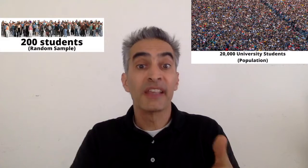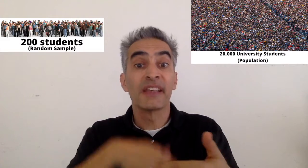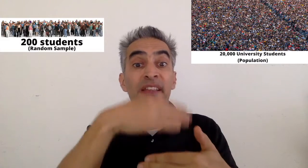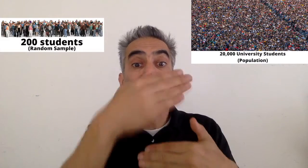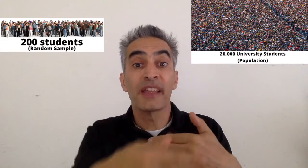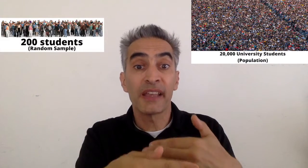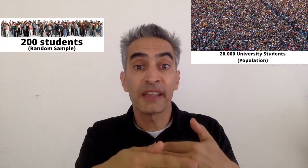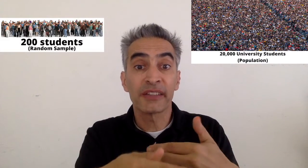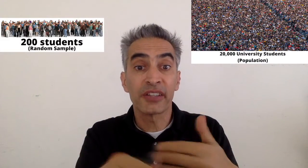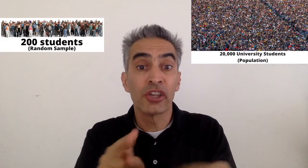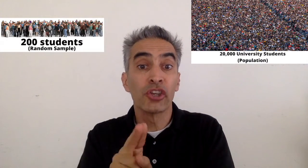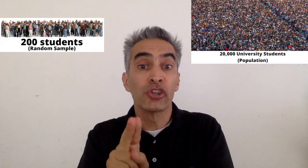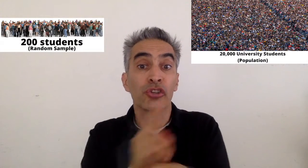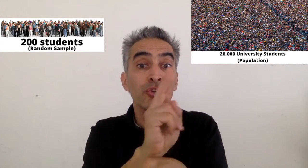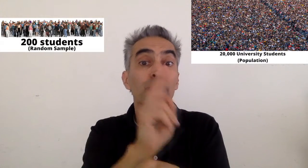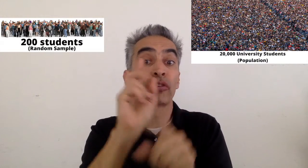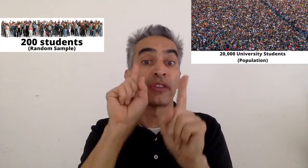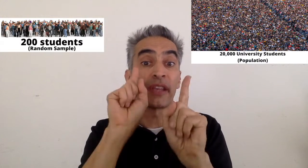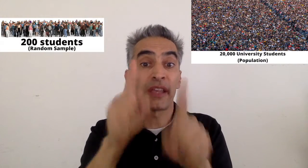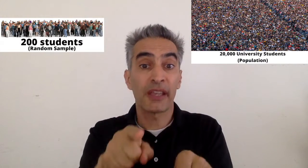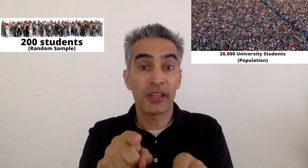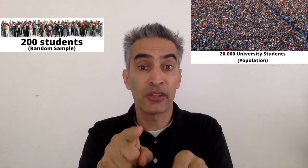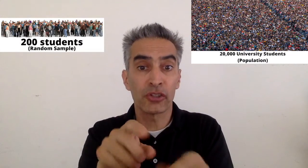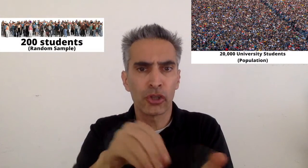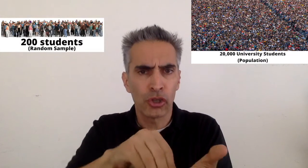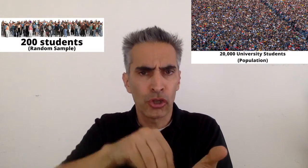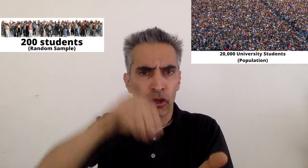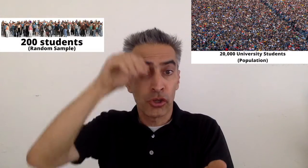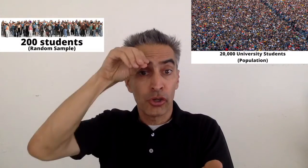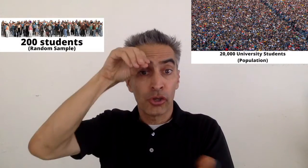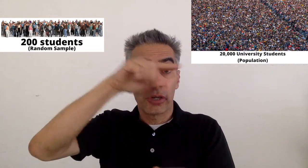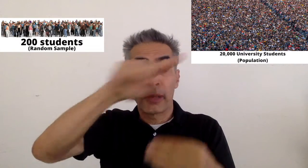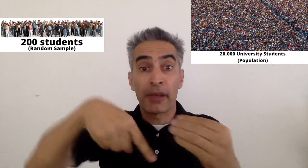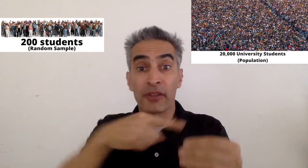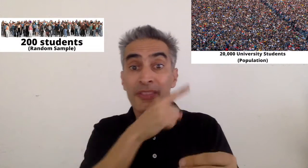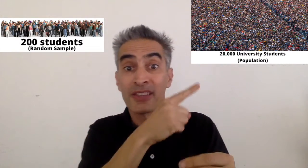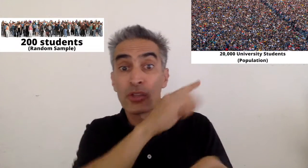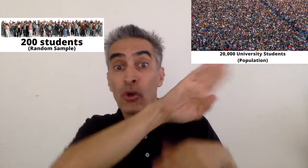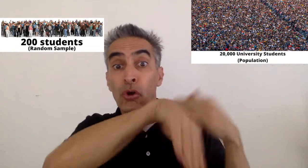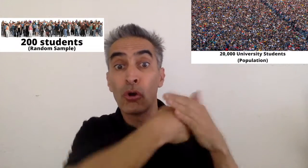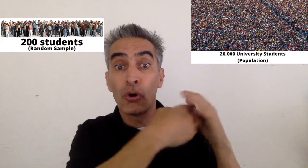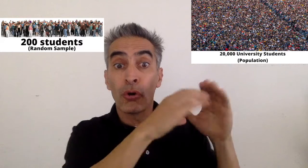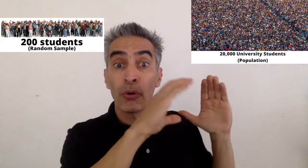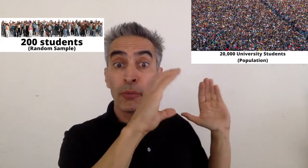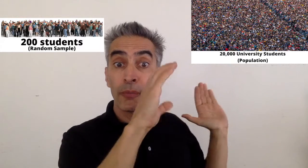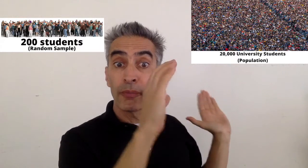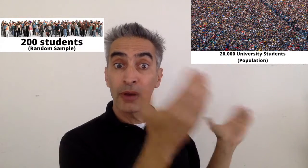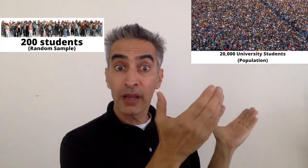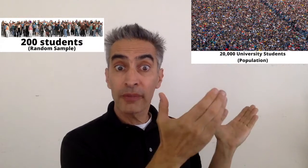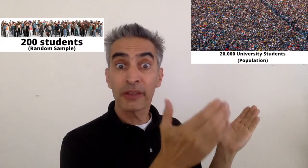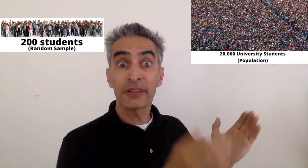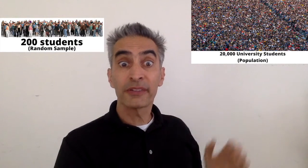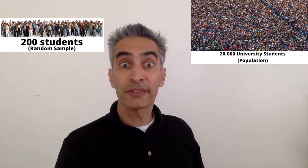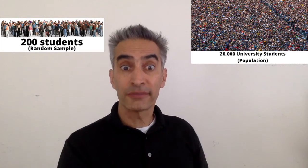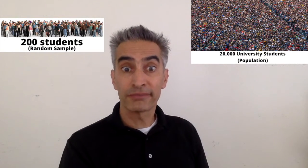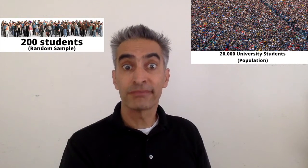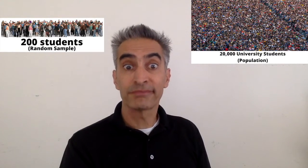Next they use the answers to learn about this whole population.